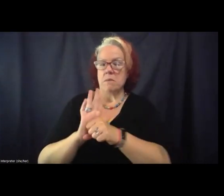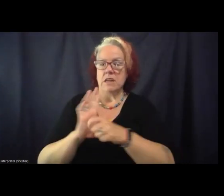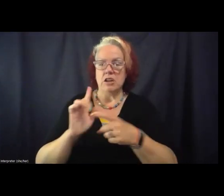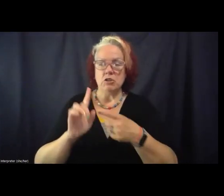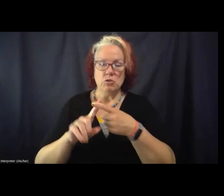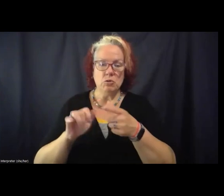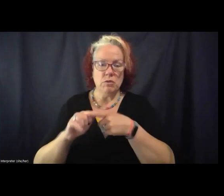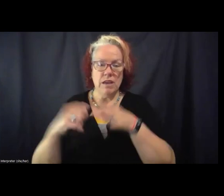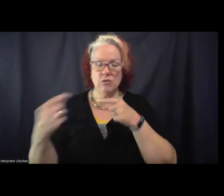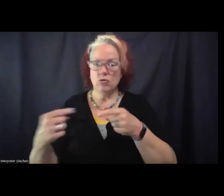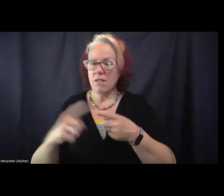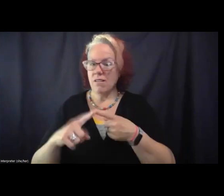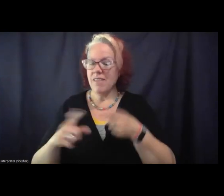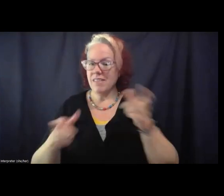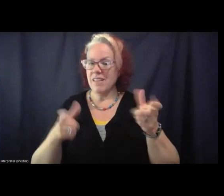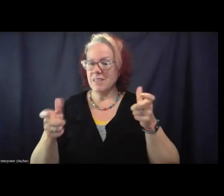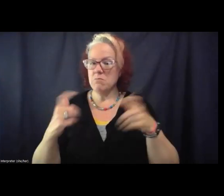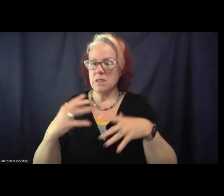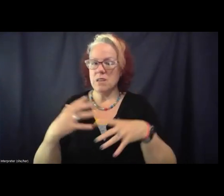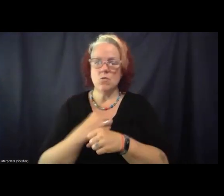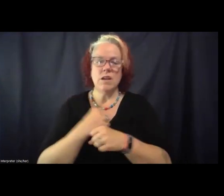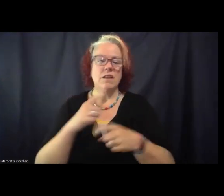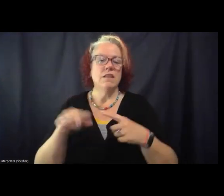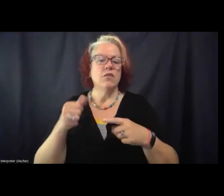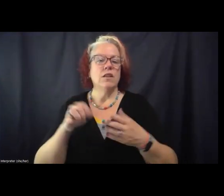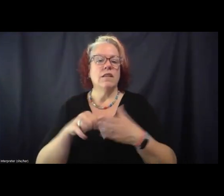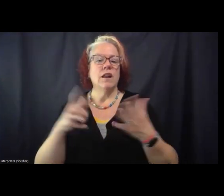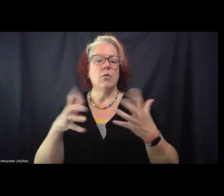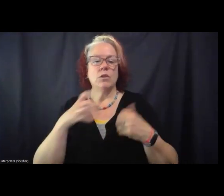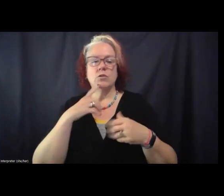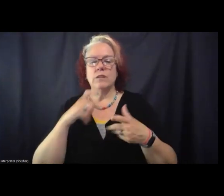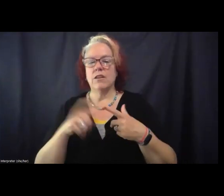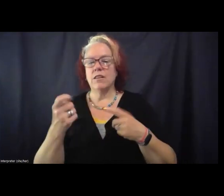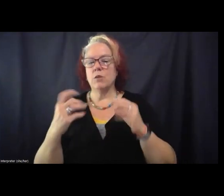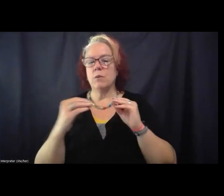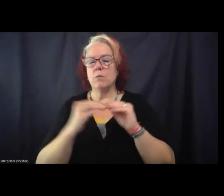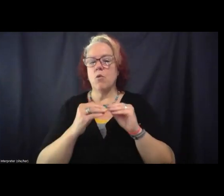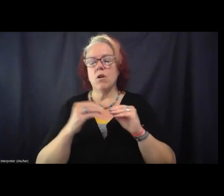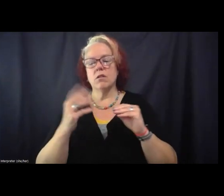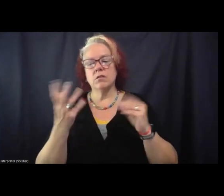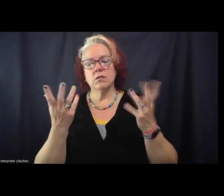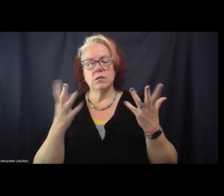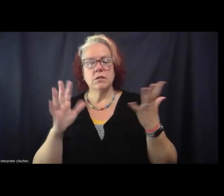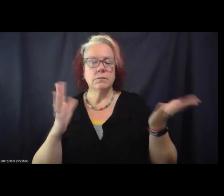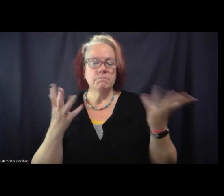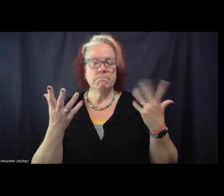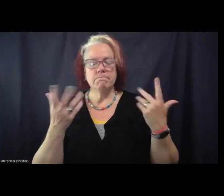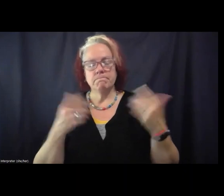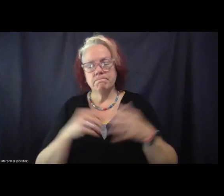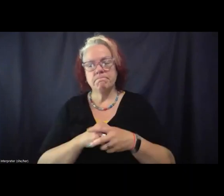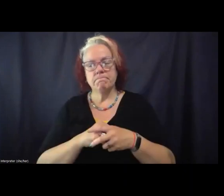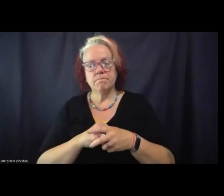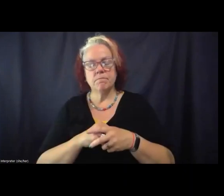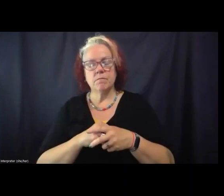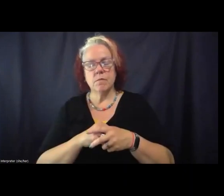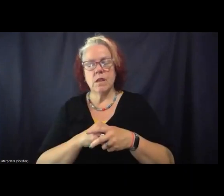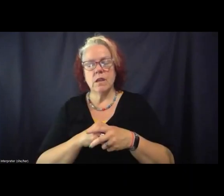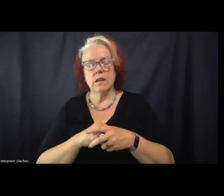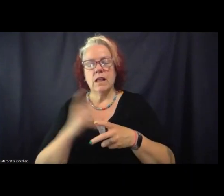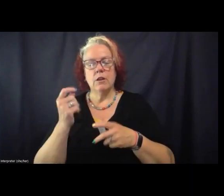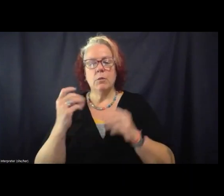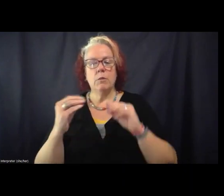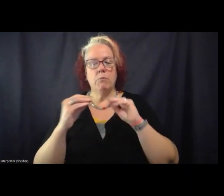think that's a big win. Um, the other thing I would say on a slightly more sober note in response to the second part of your question, Muhammad